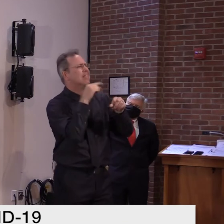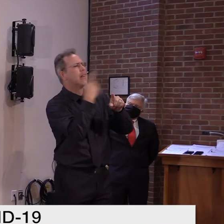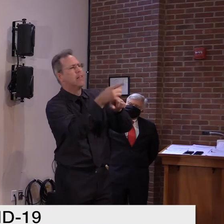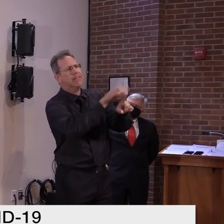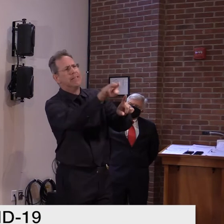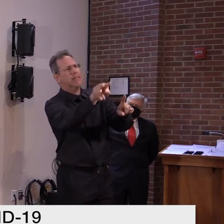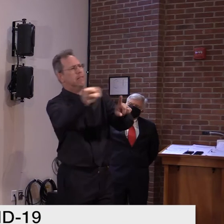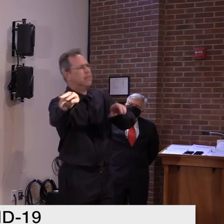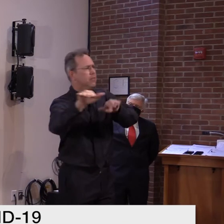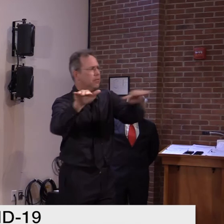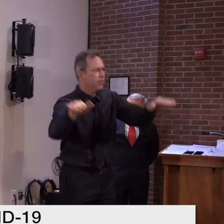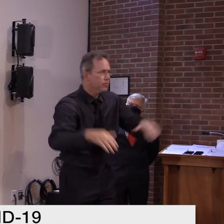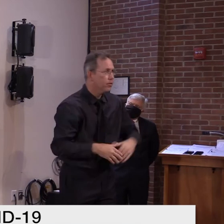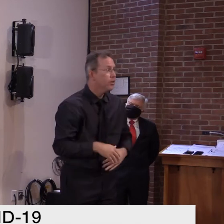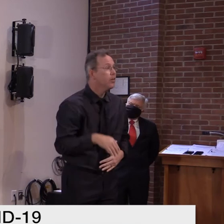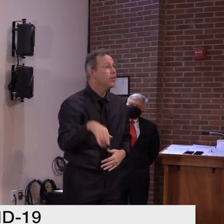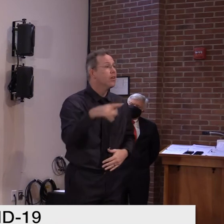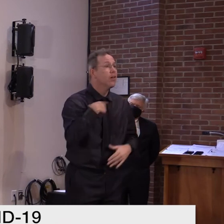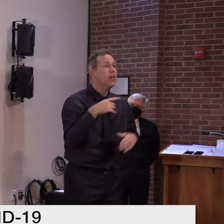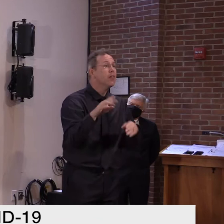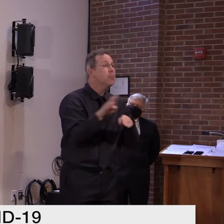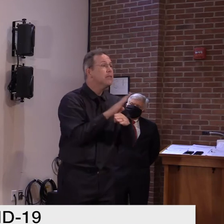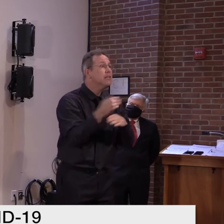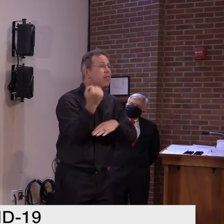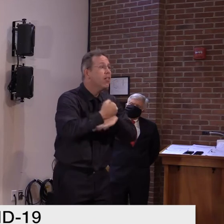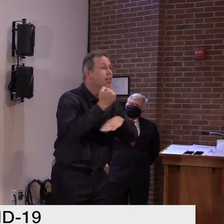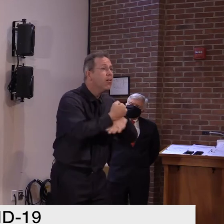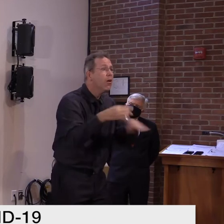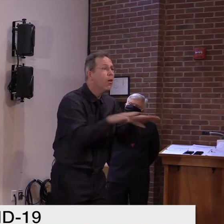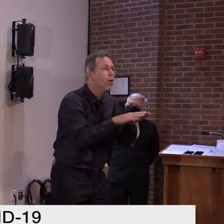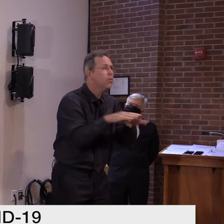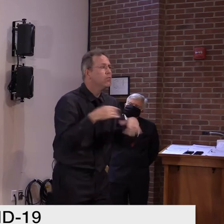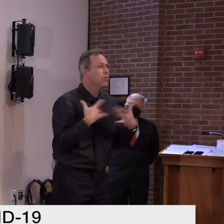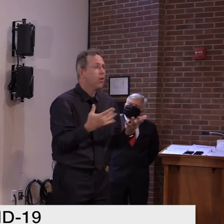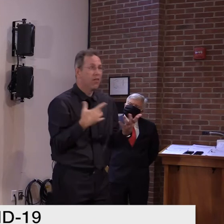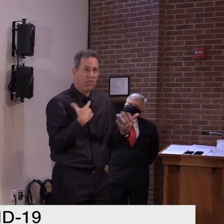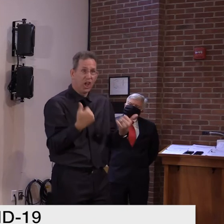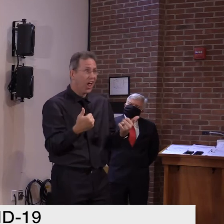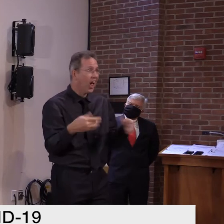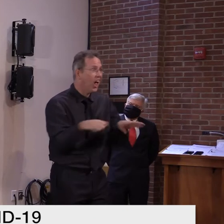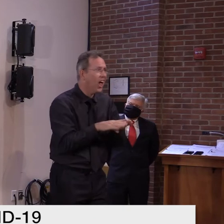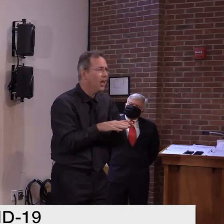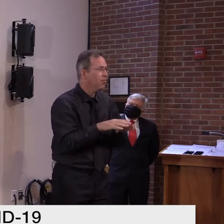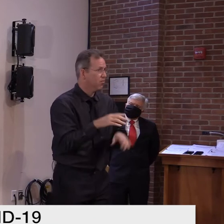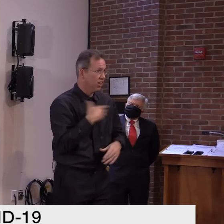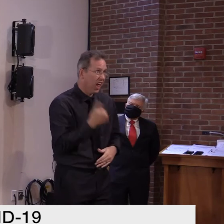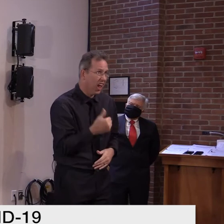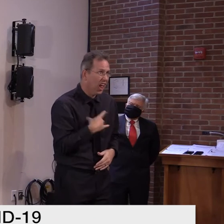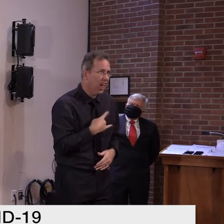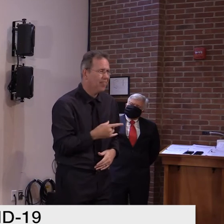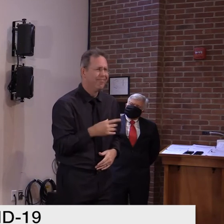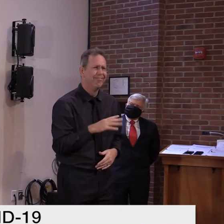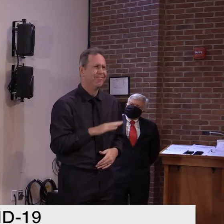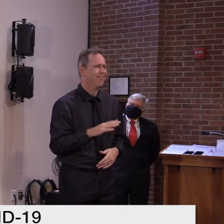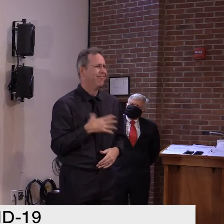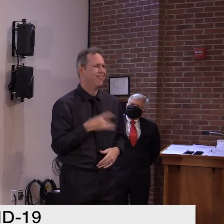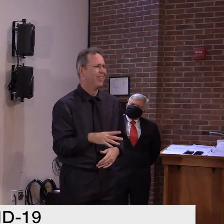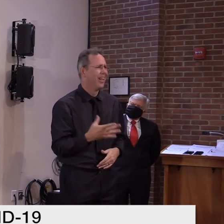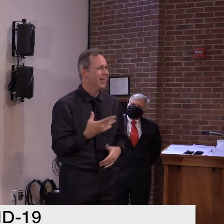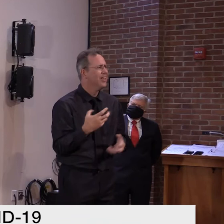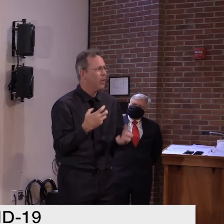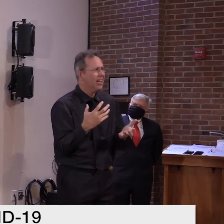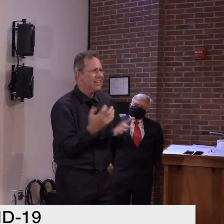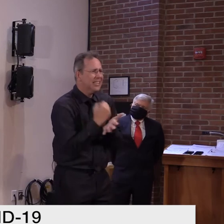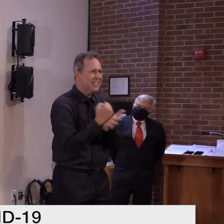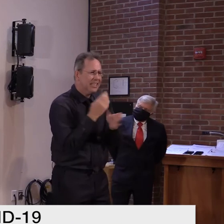down businesses isn't something that I look forward to doing. Um, but I